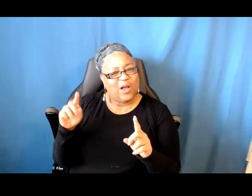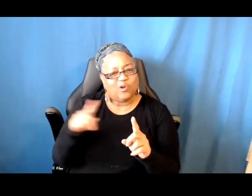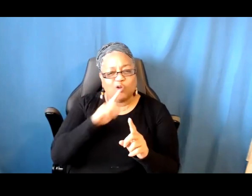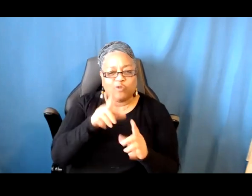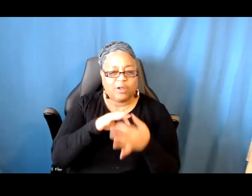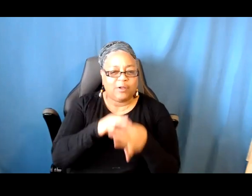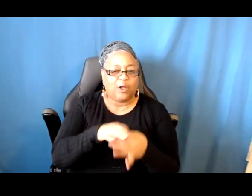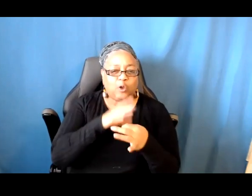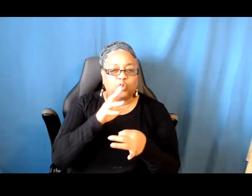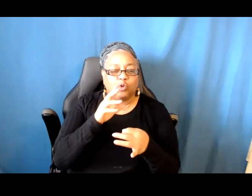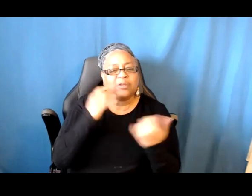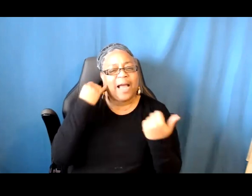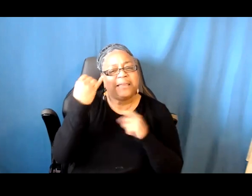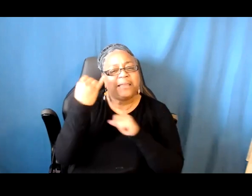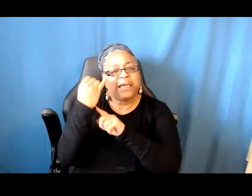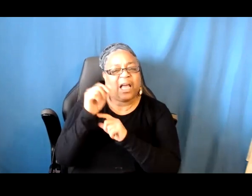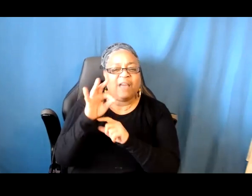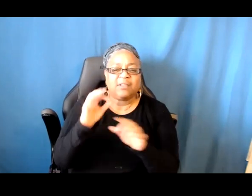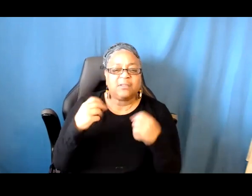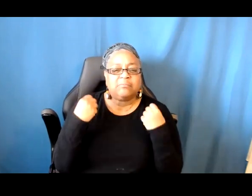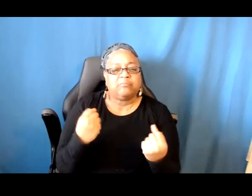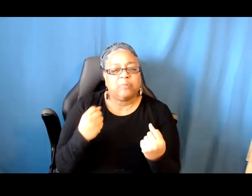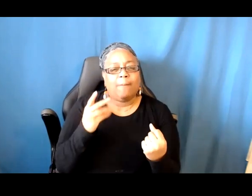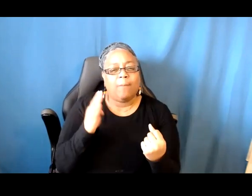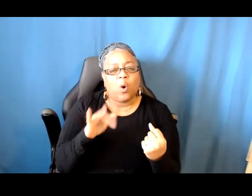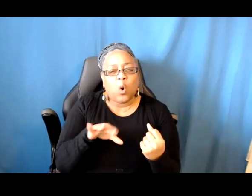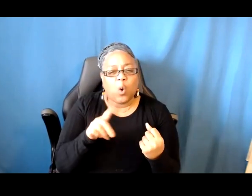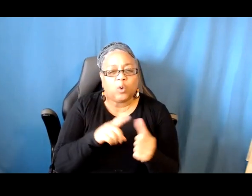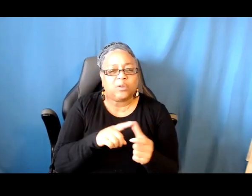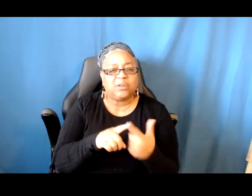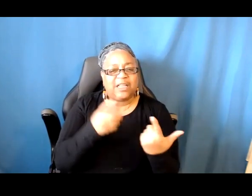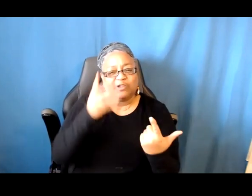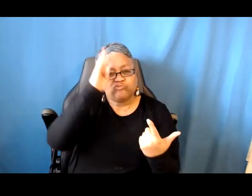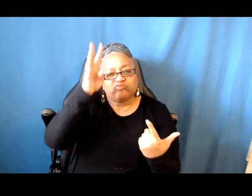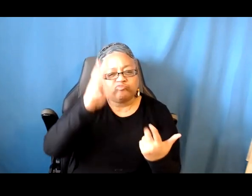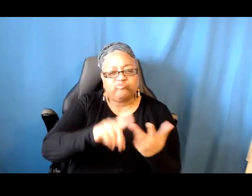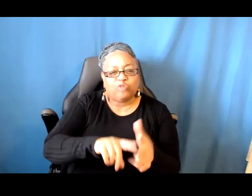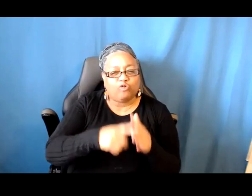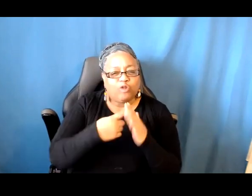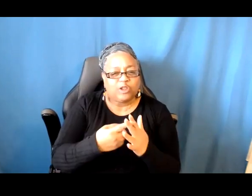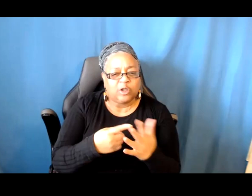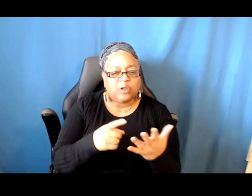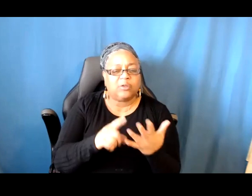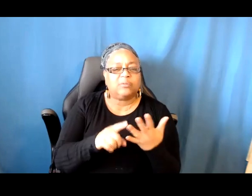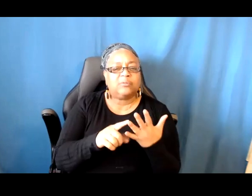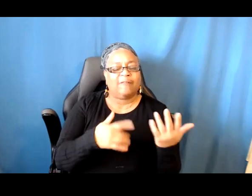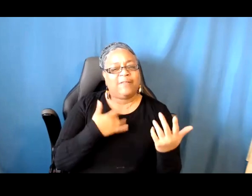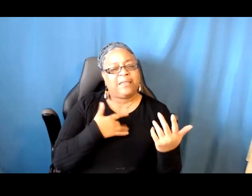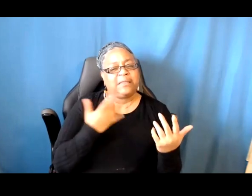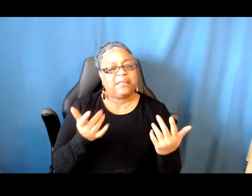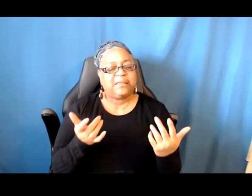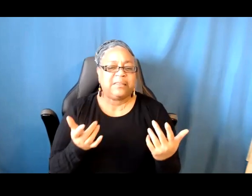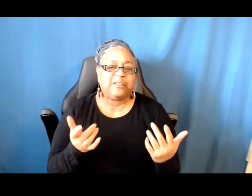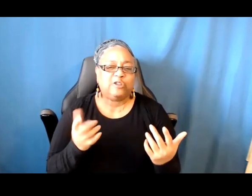idea, the innovation, the originality, this quality of it being, you know, feeling very, very